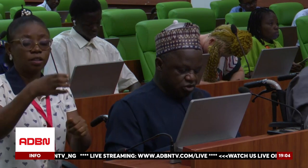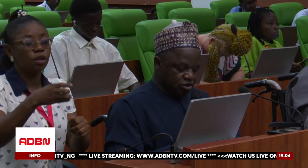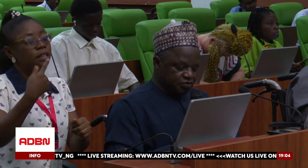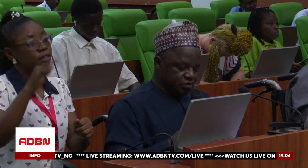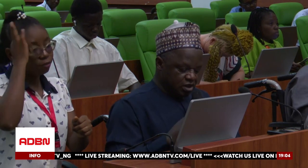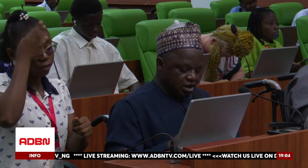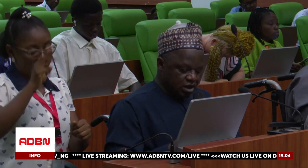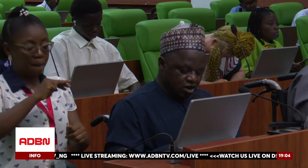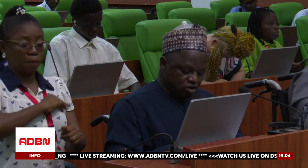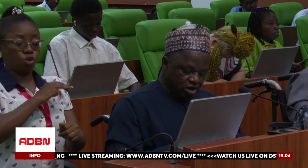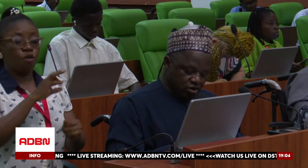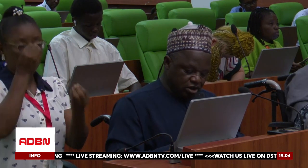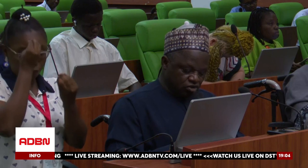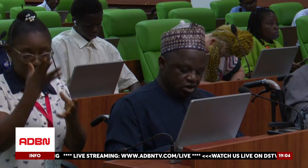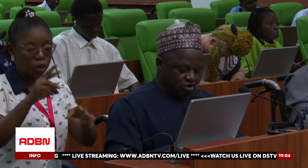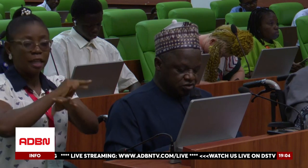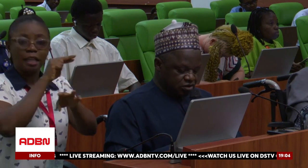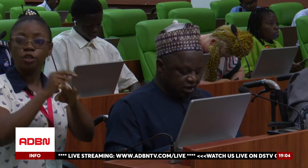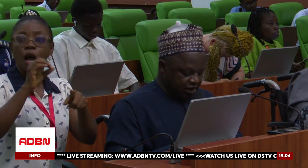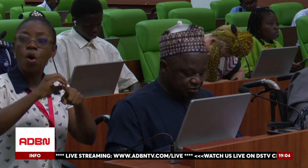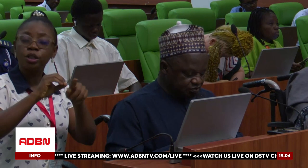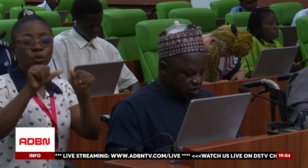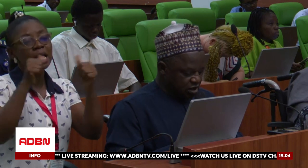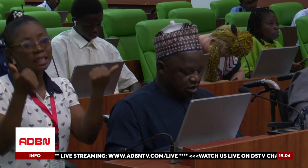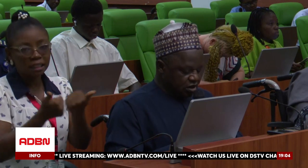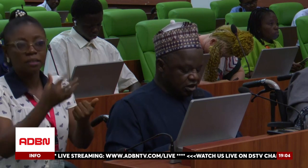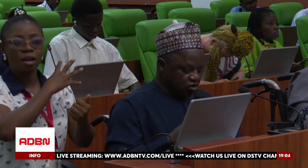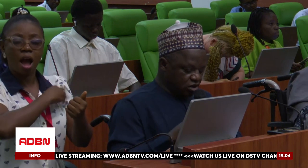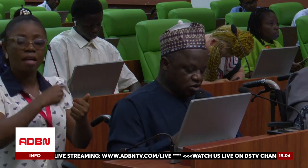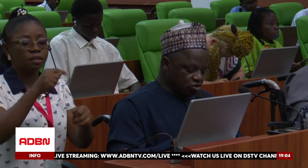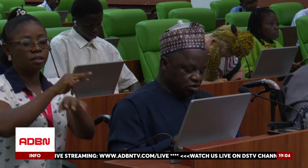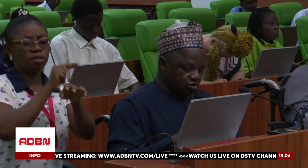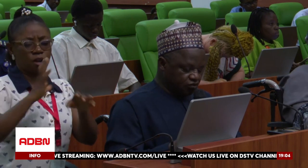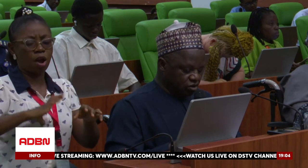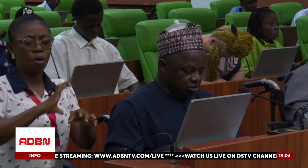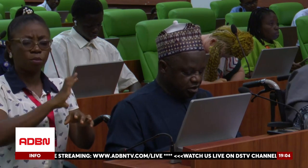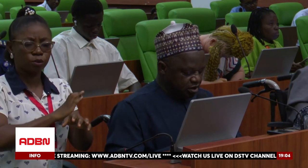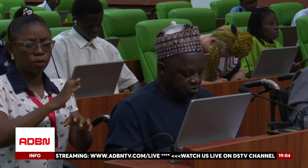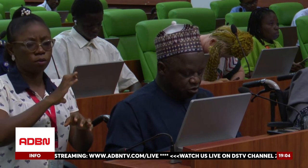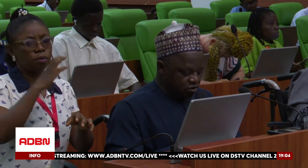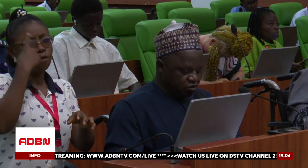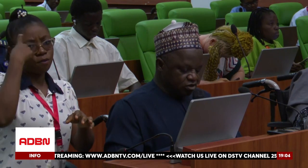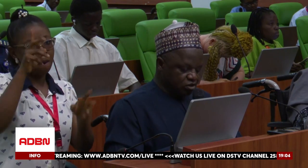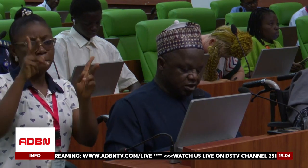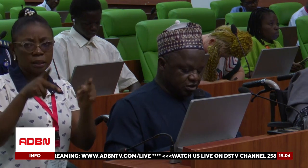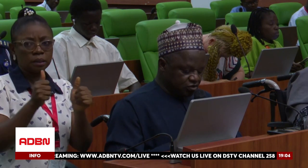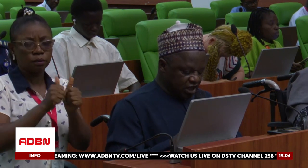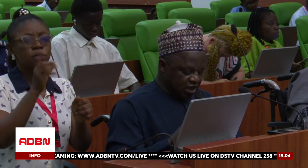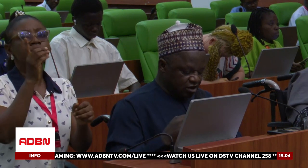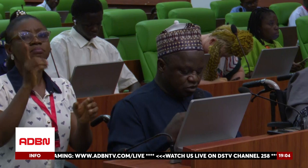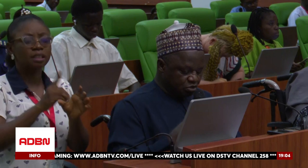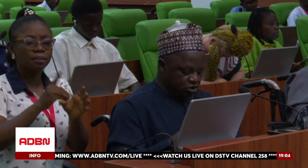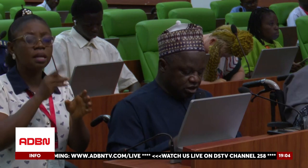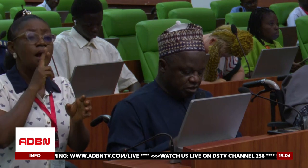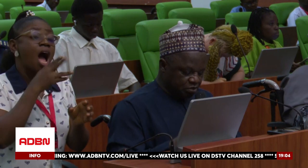of Information, National Orientation Agency and the National Commission for People Living with Disabilities